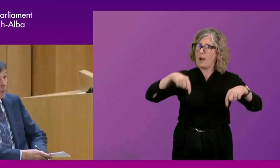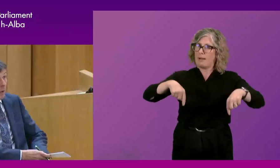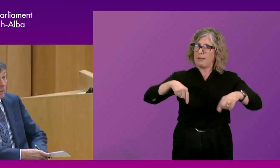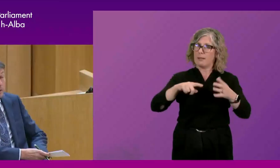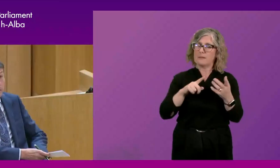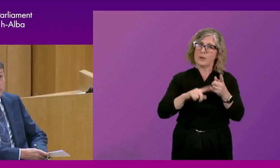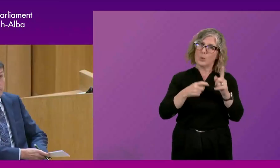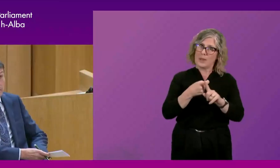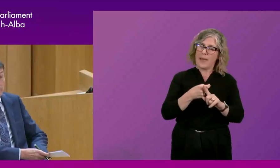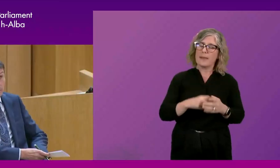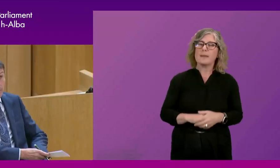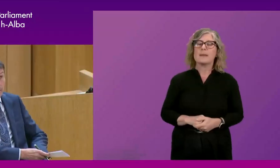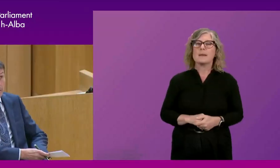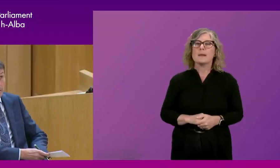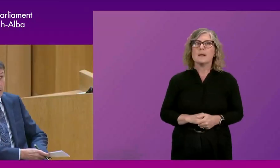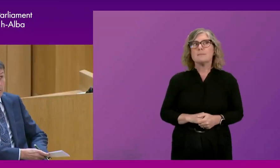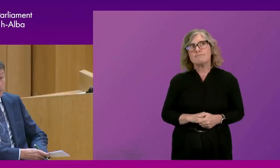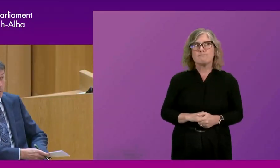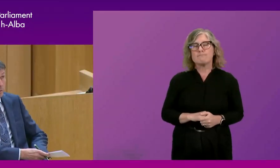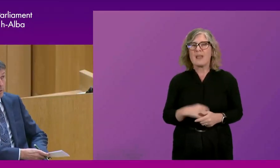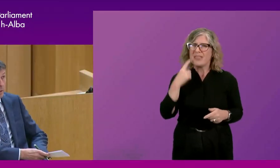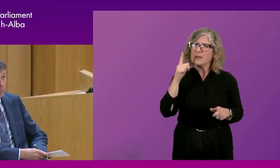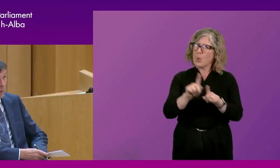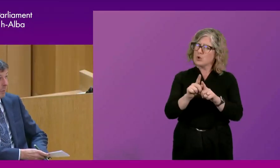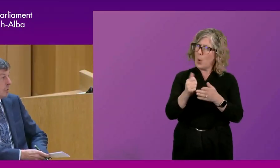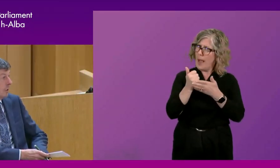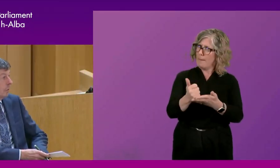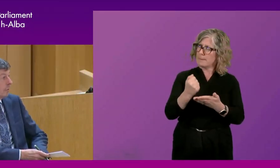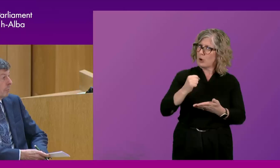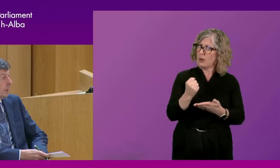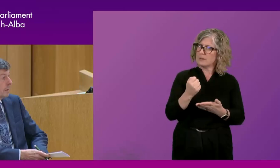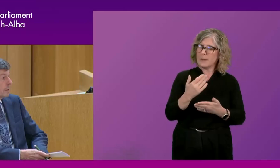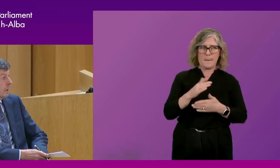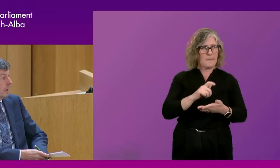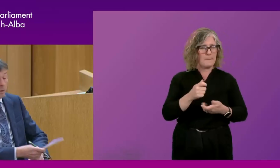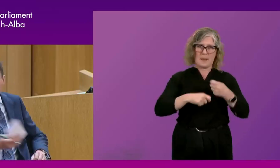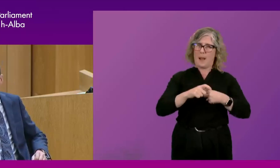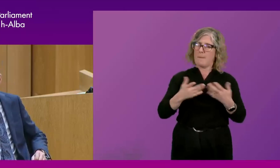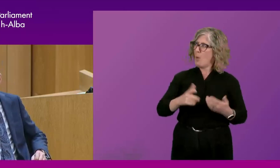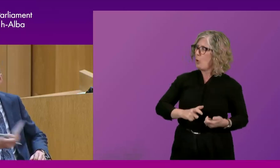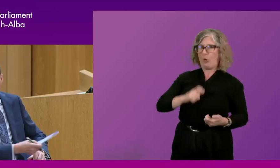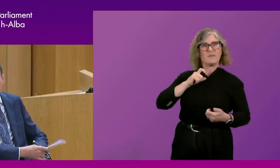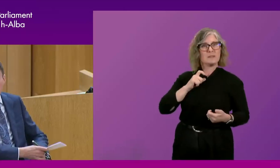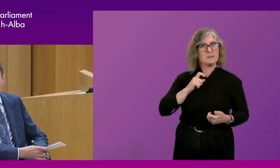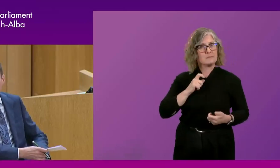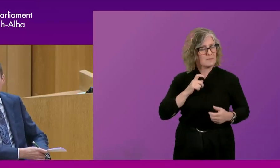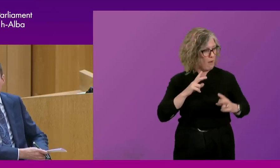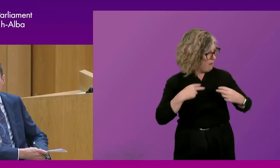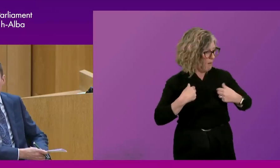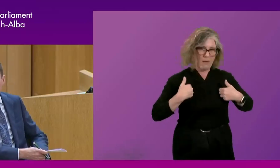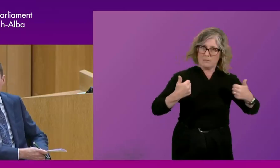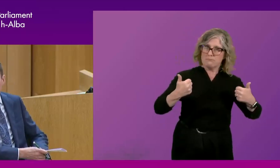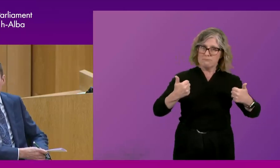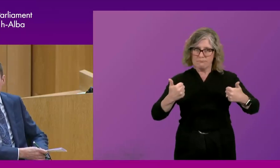Um, I think it's, it's, it's, more than anything else, it's helped Scotland itself become a more self-confident place. Jack was talking earlier about the,